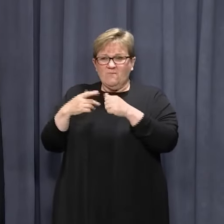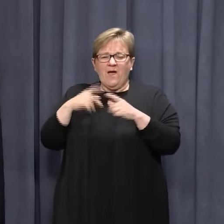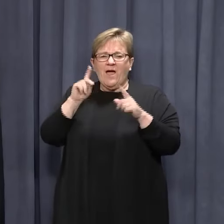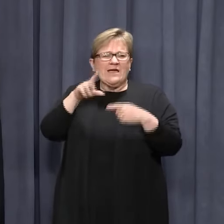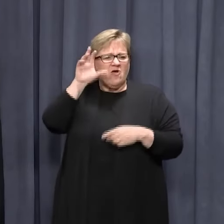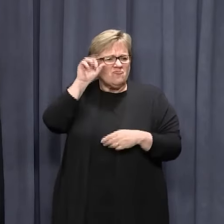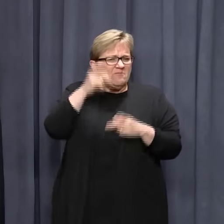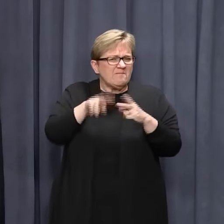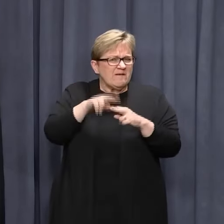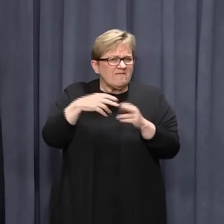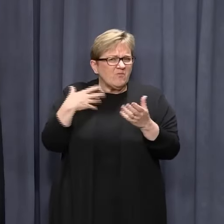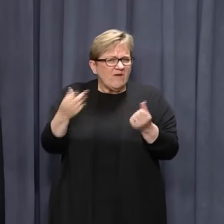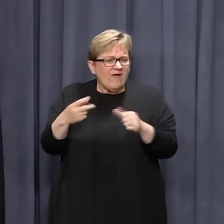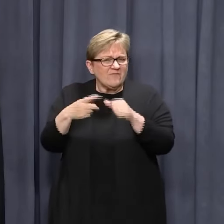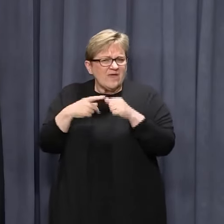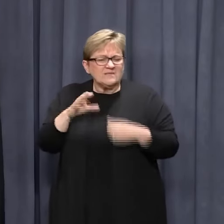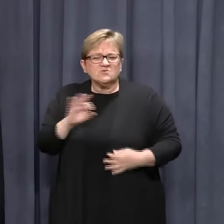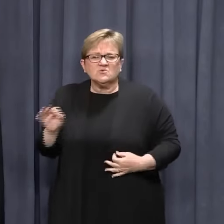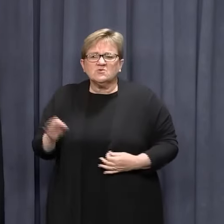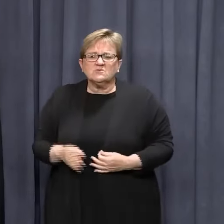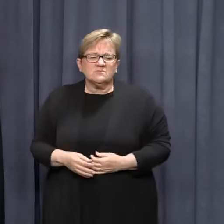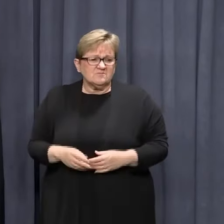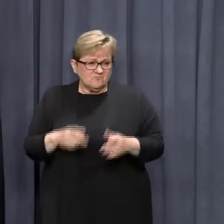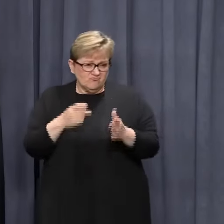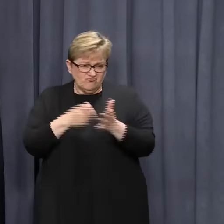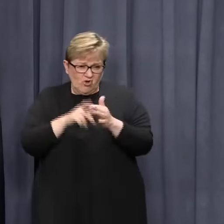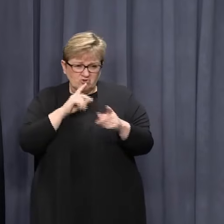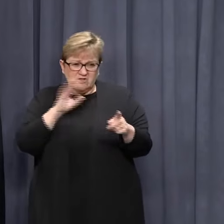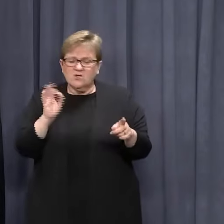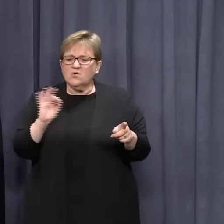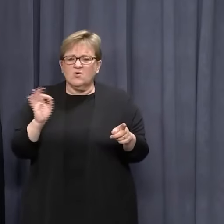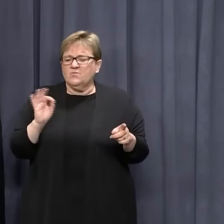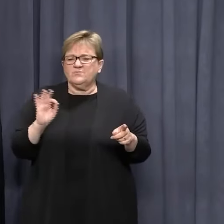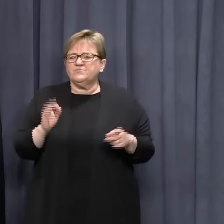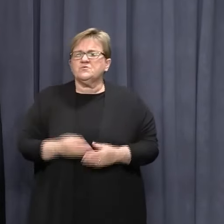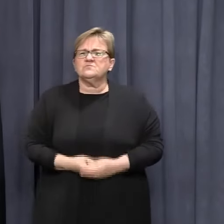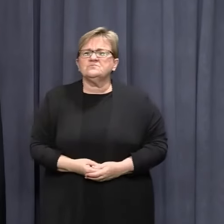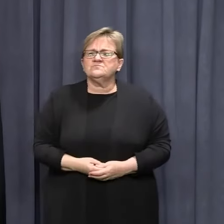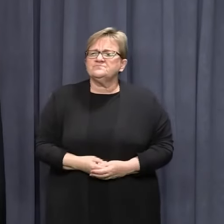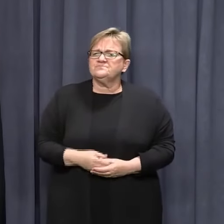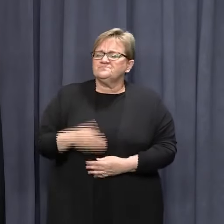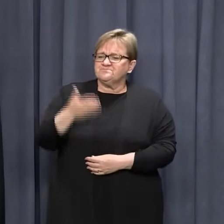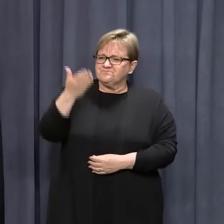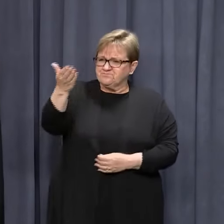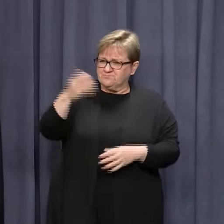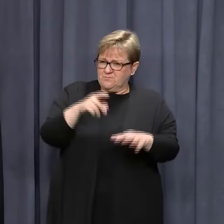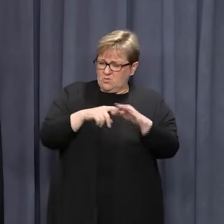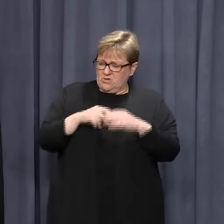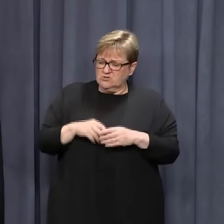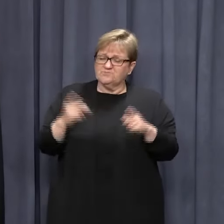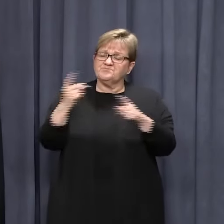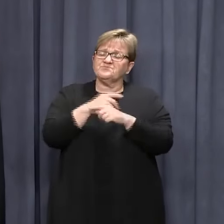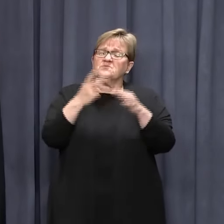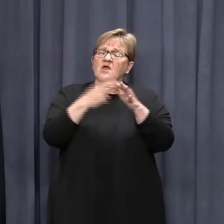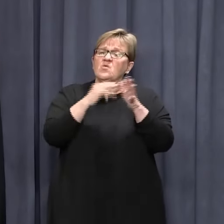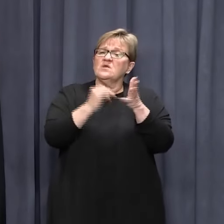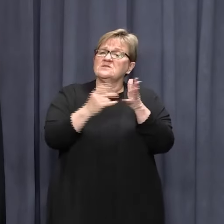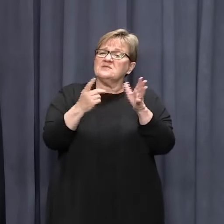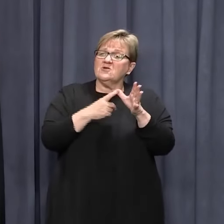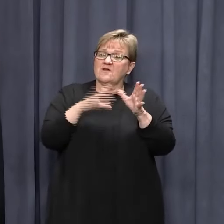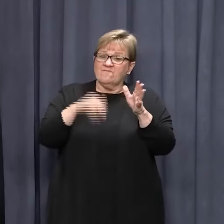but I can't recall if one has arrived or not. Can you recall, Roger? With the changes for South Australia